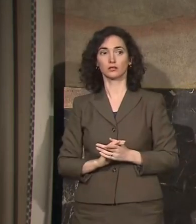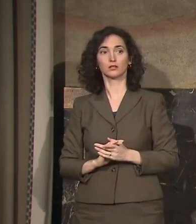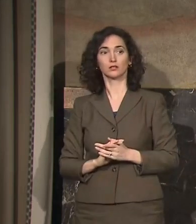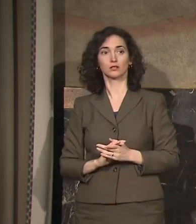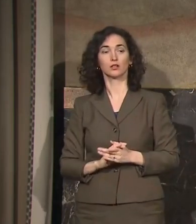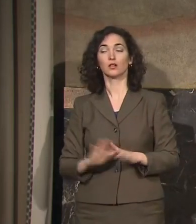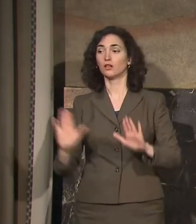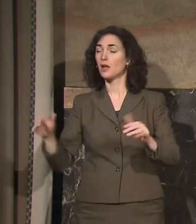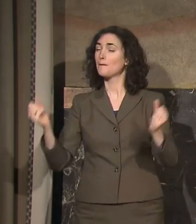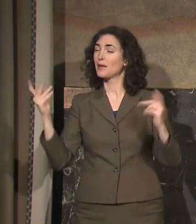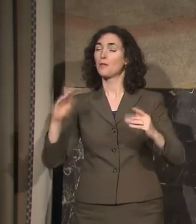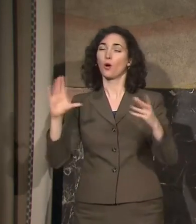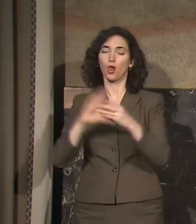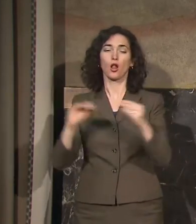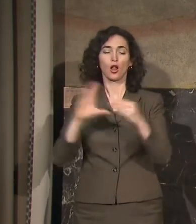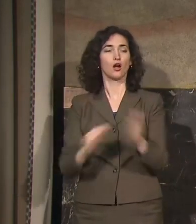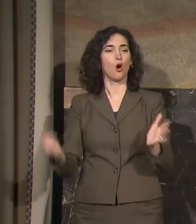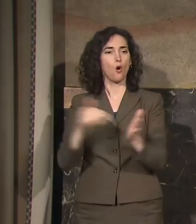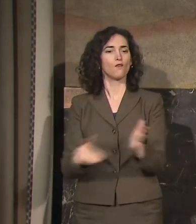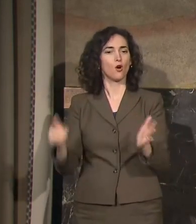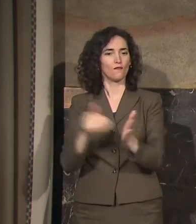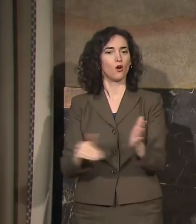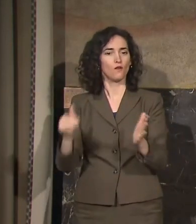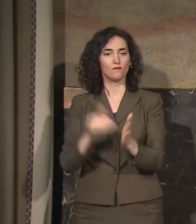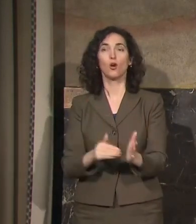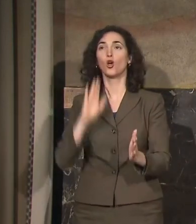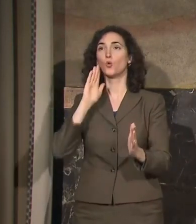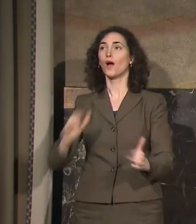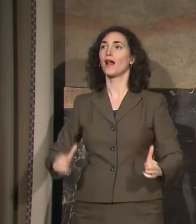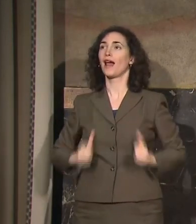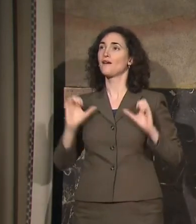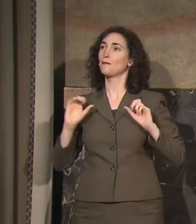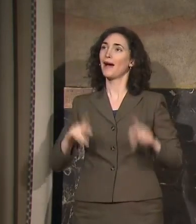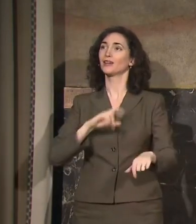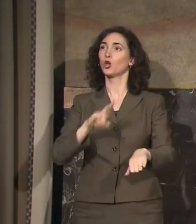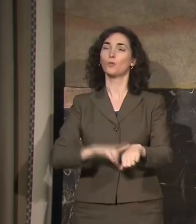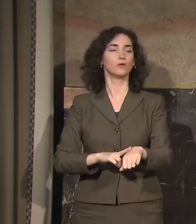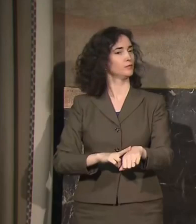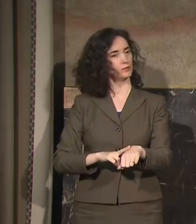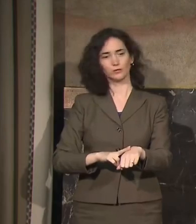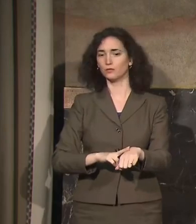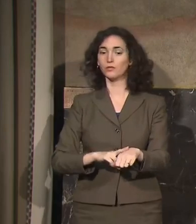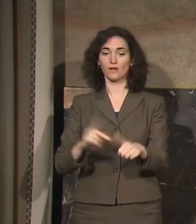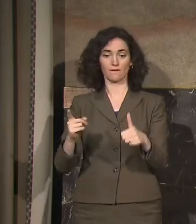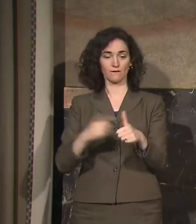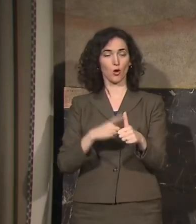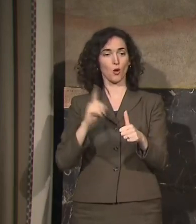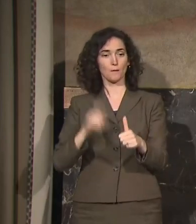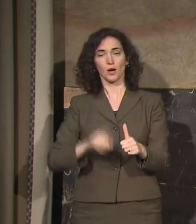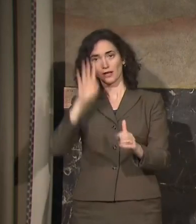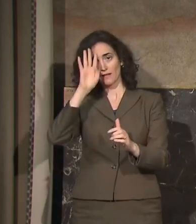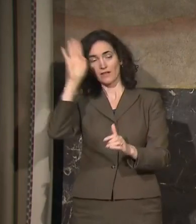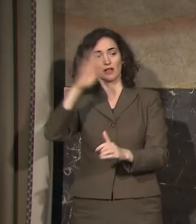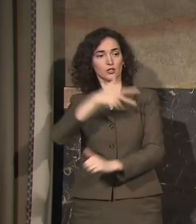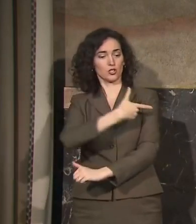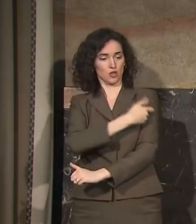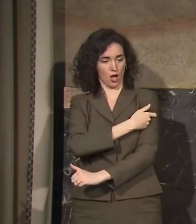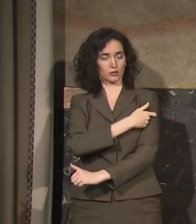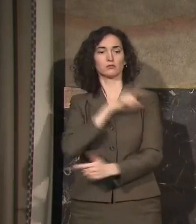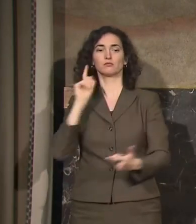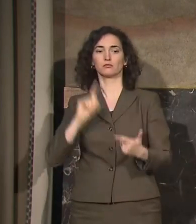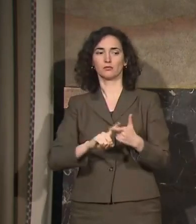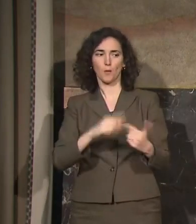get fully back to normal until sometime after a vaccine has been developed, proven safe and effective, mass